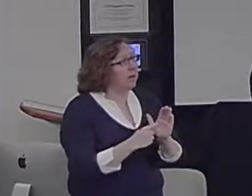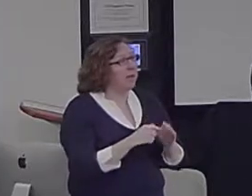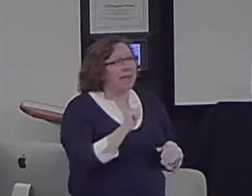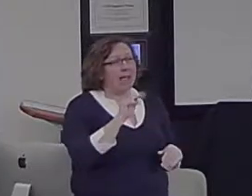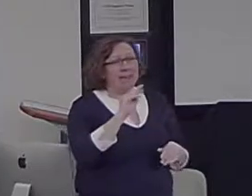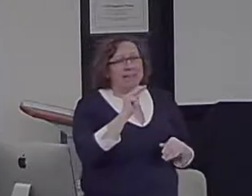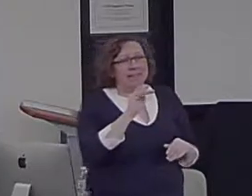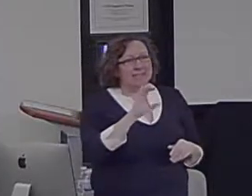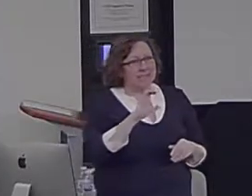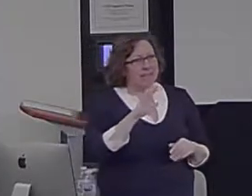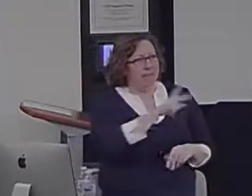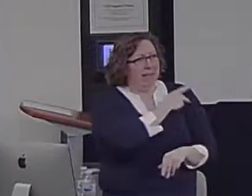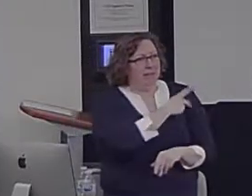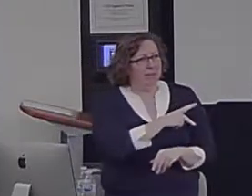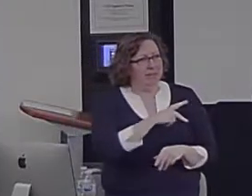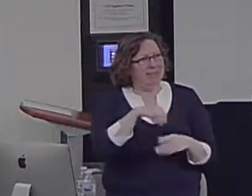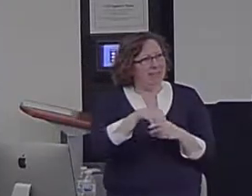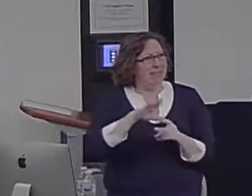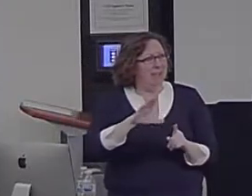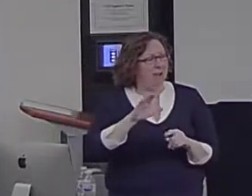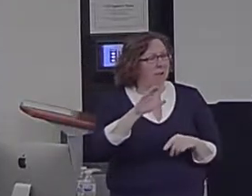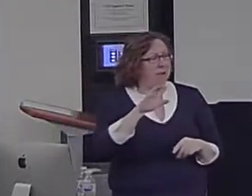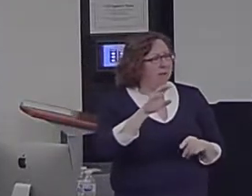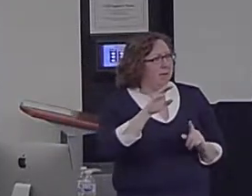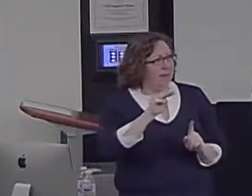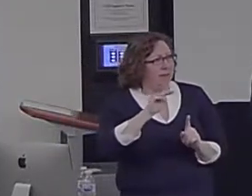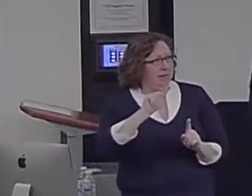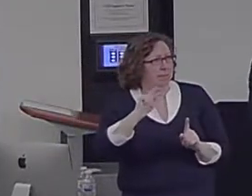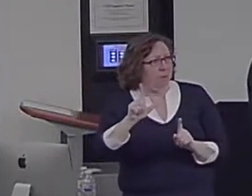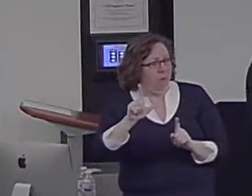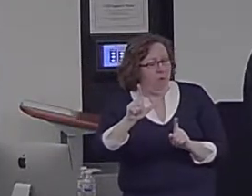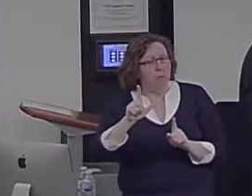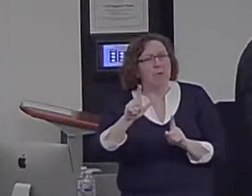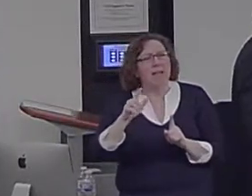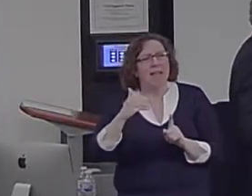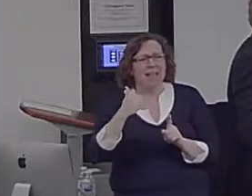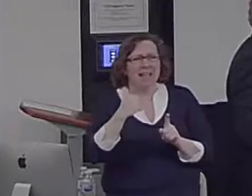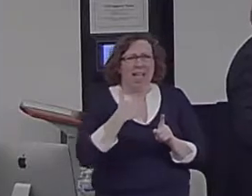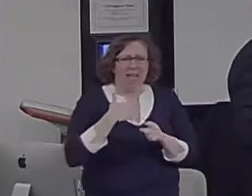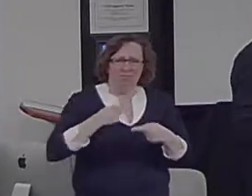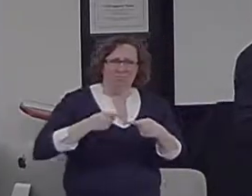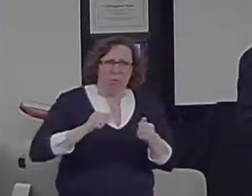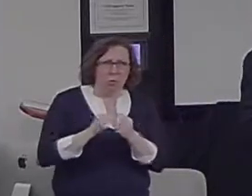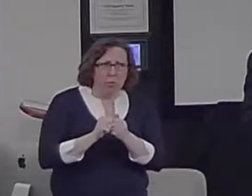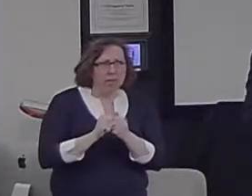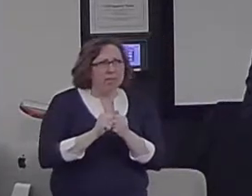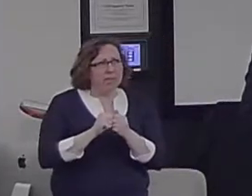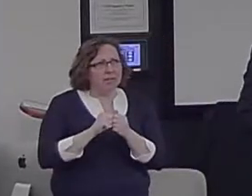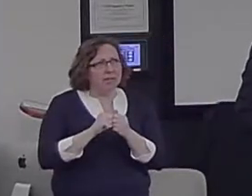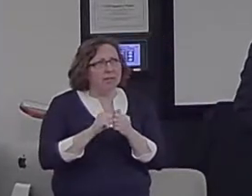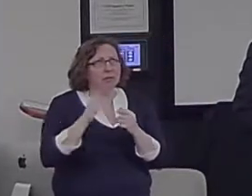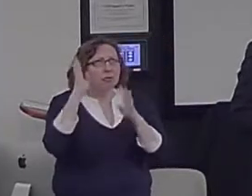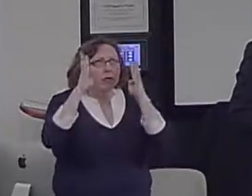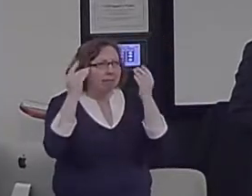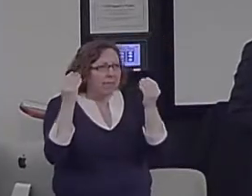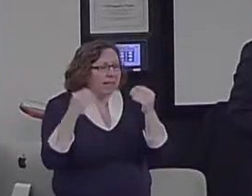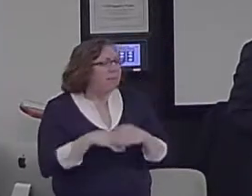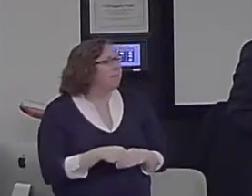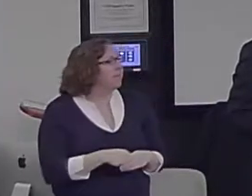on tasks that tap divergent creative thinking. And finally, there was evidence from